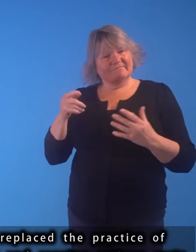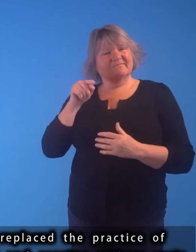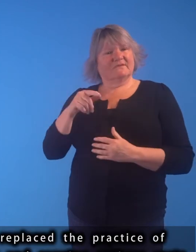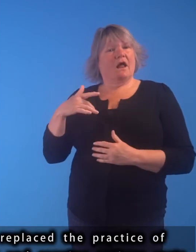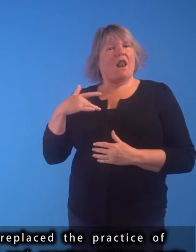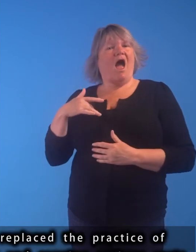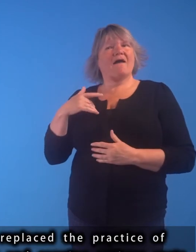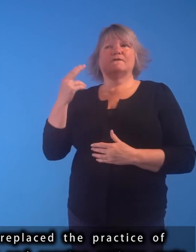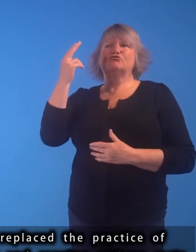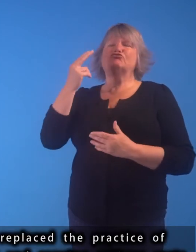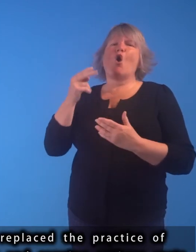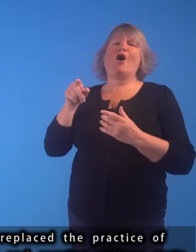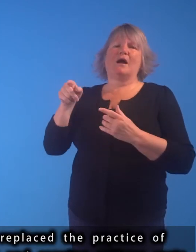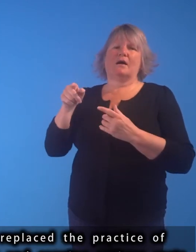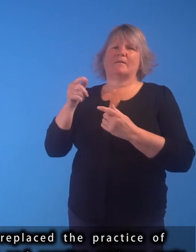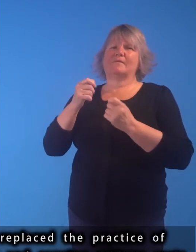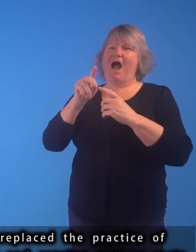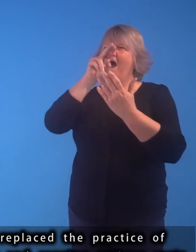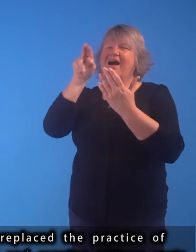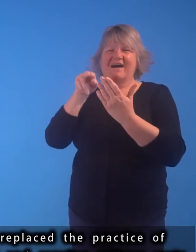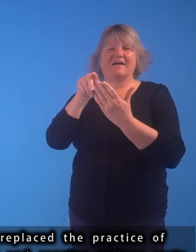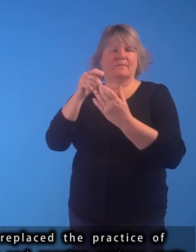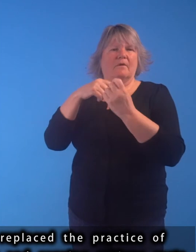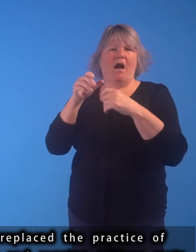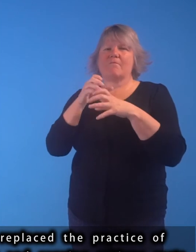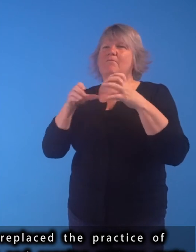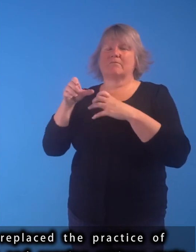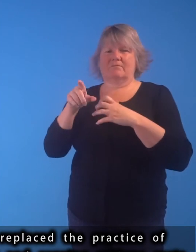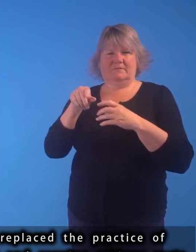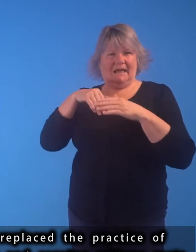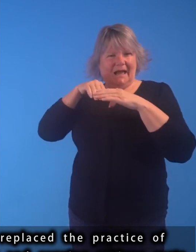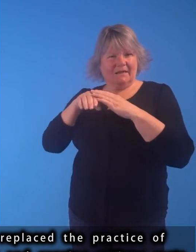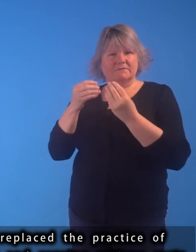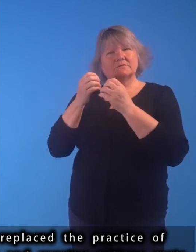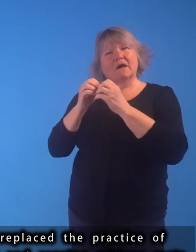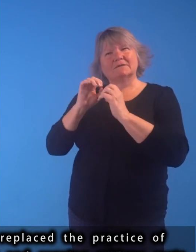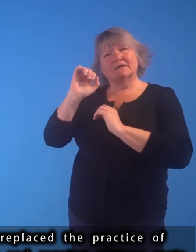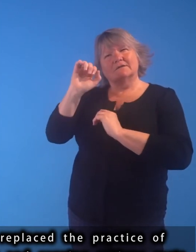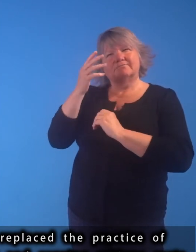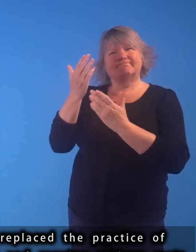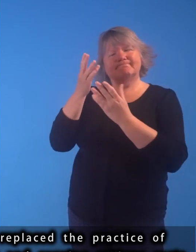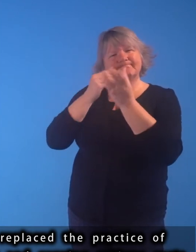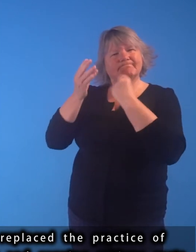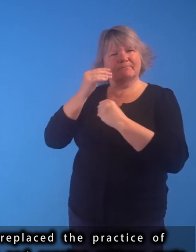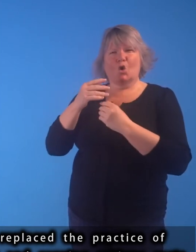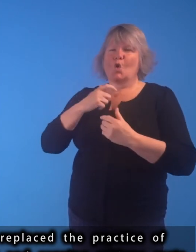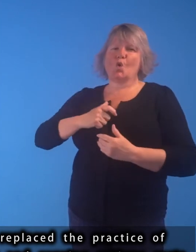By then, life drawing had gradually replaced the practice of studying the human form by examining and copying